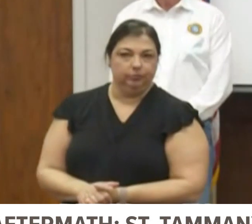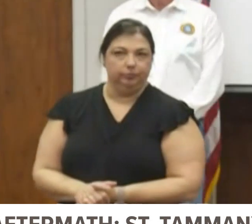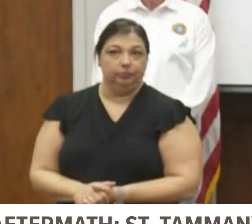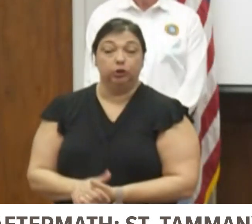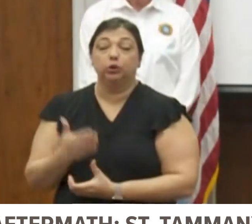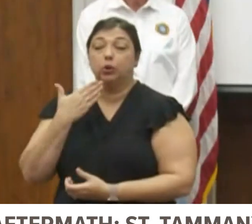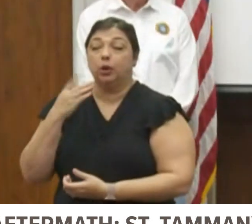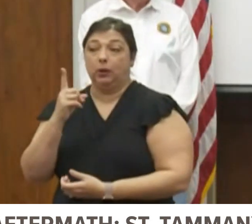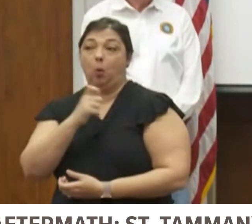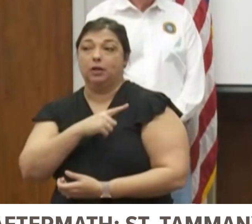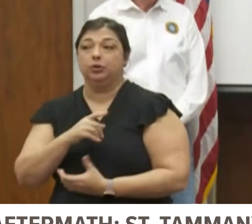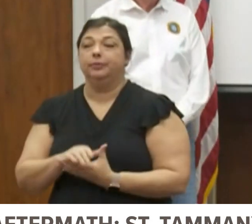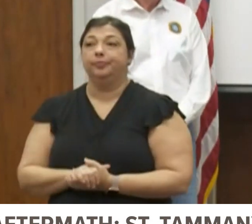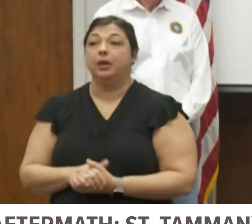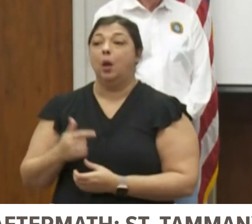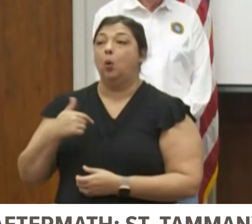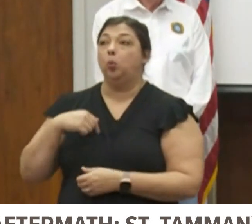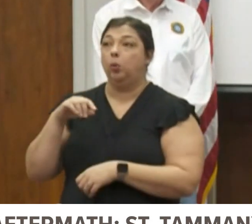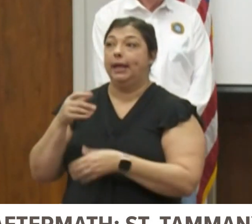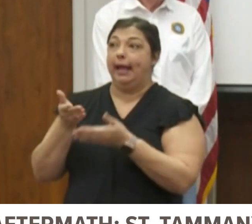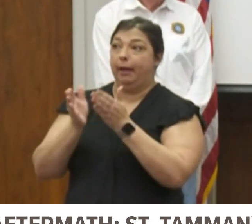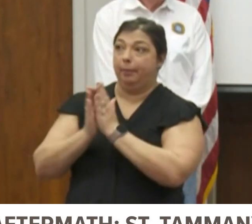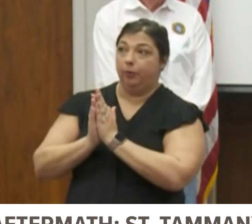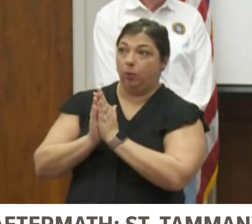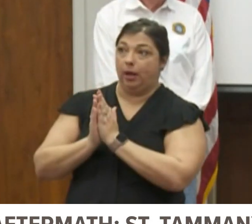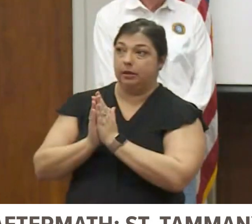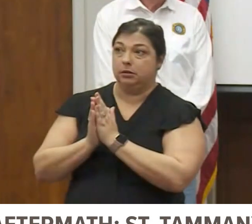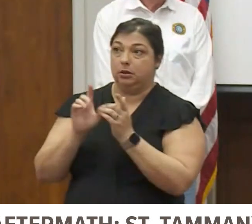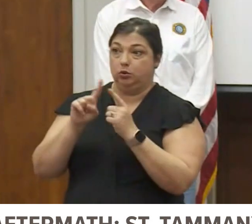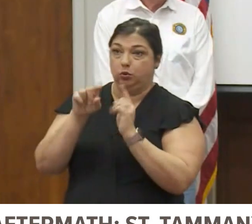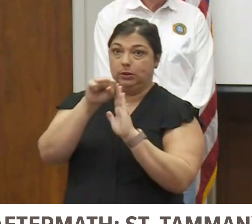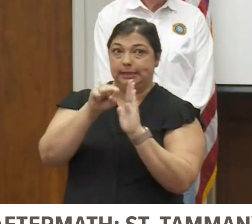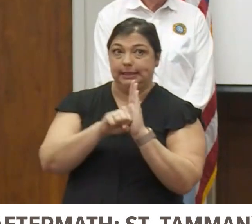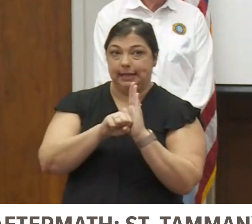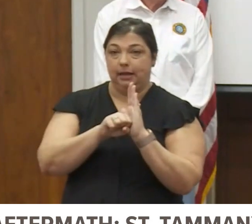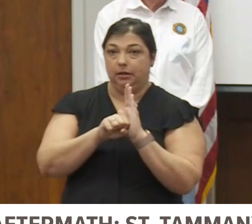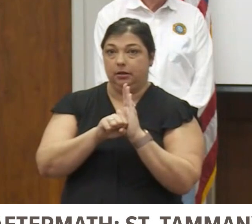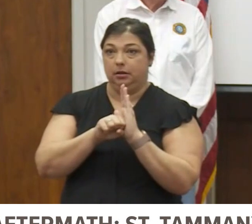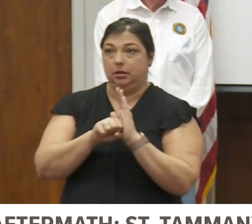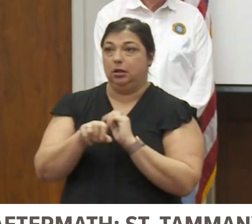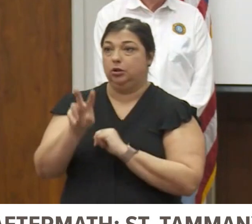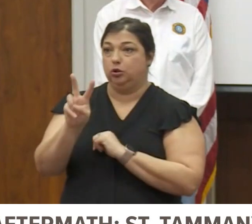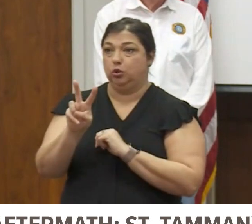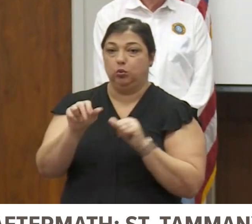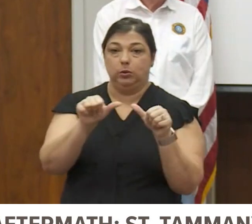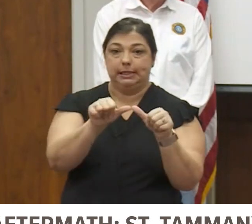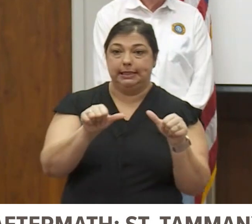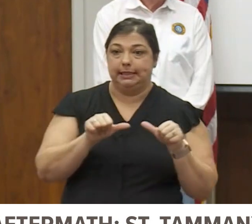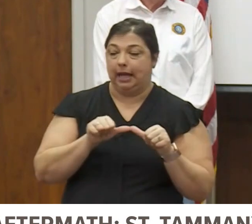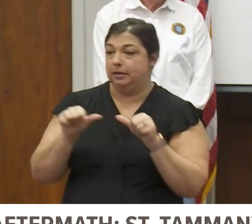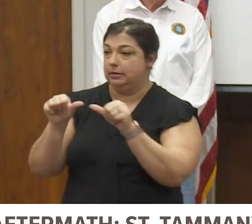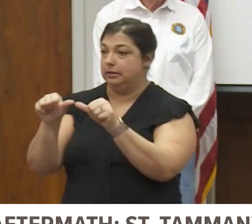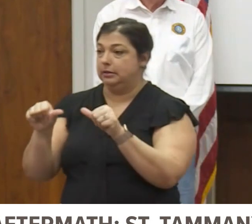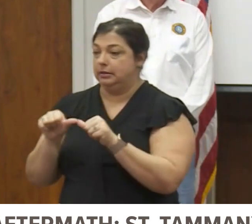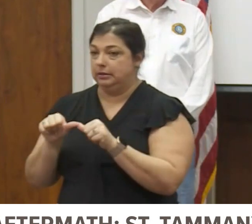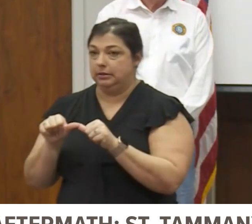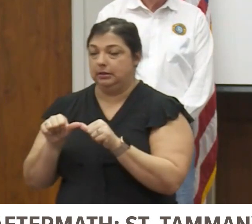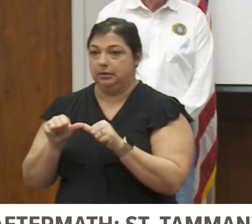Very good question. We've put in a request to the state for two pod sites. Now, those would be